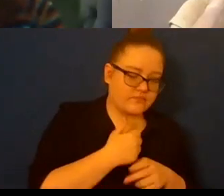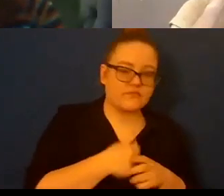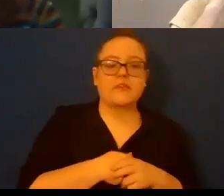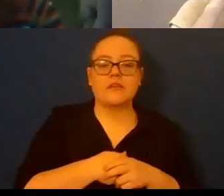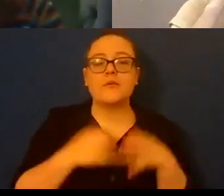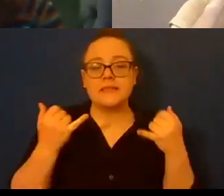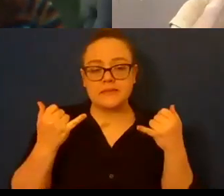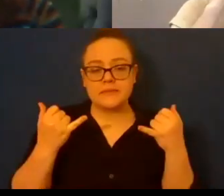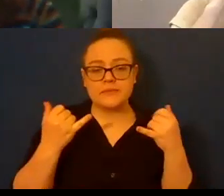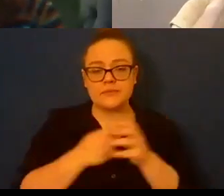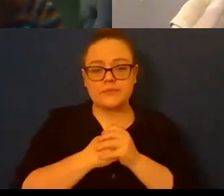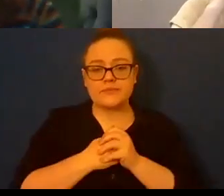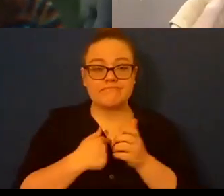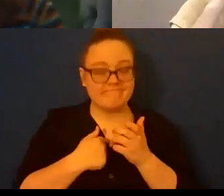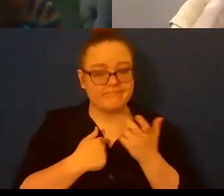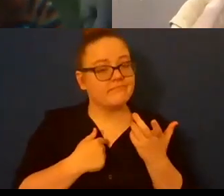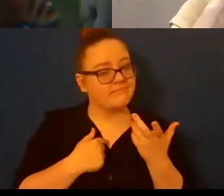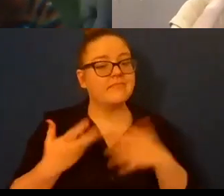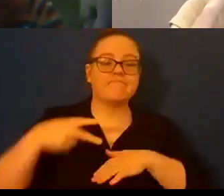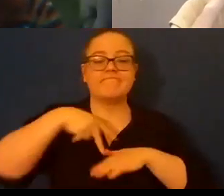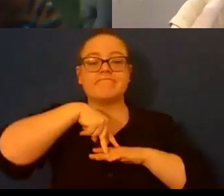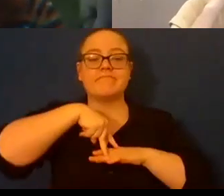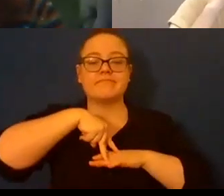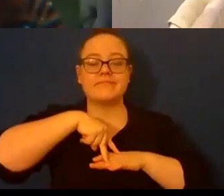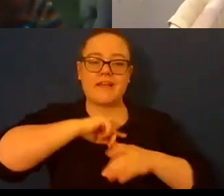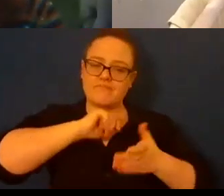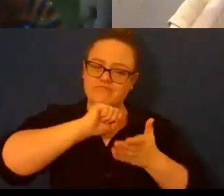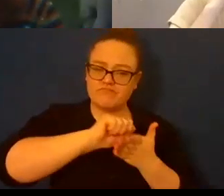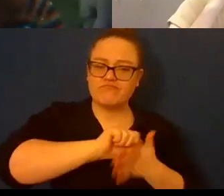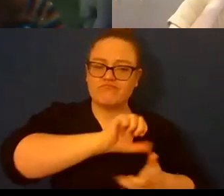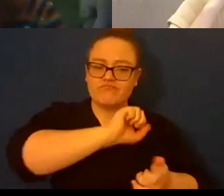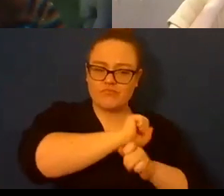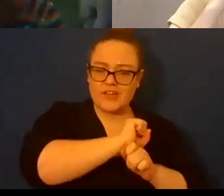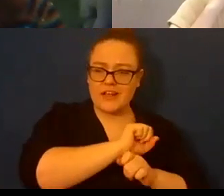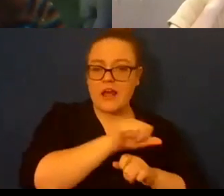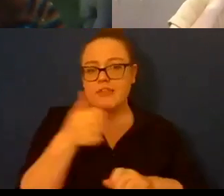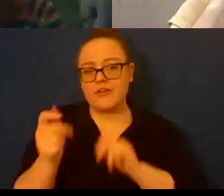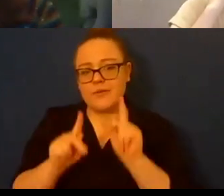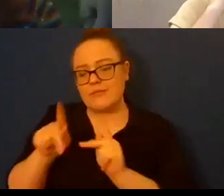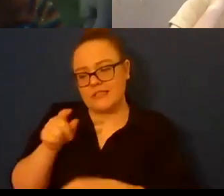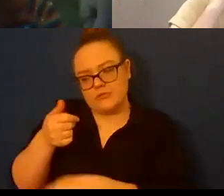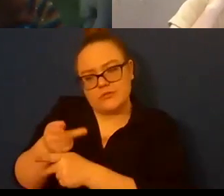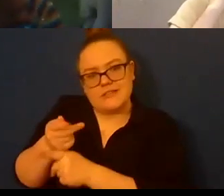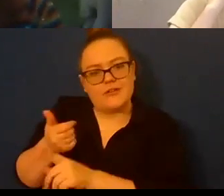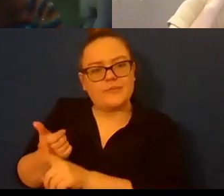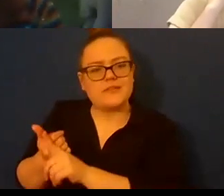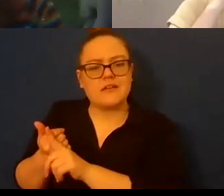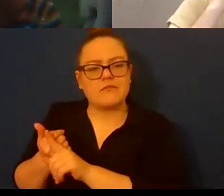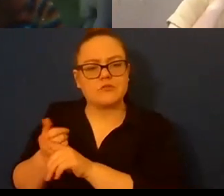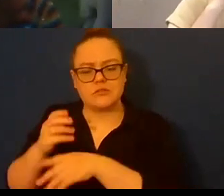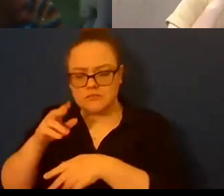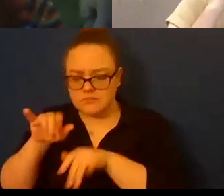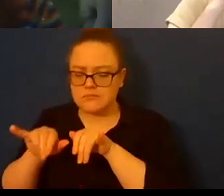now I'm up uh and there are other people who need to be taking care of themselves right now whether it's